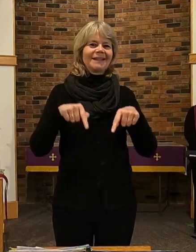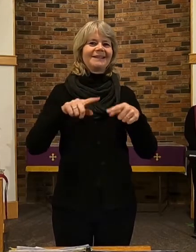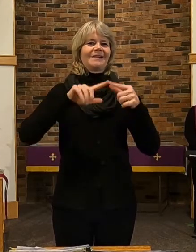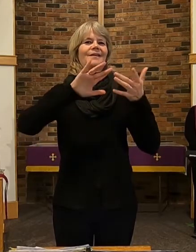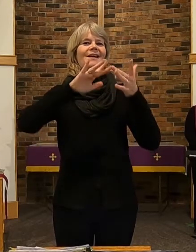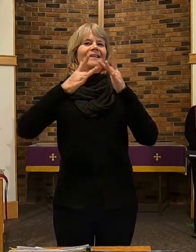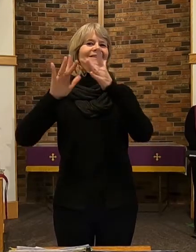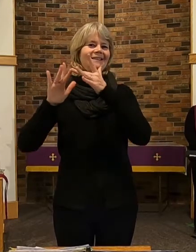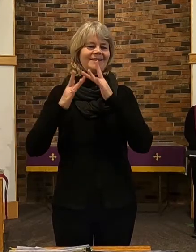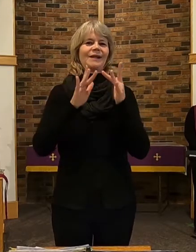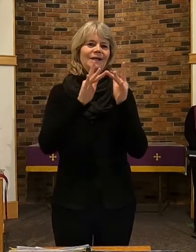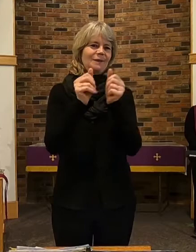online.